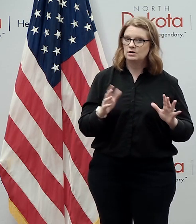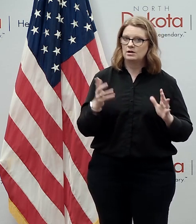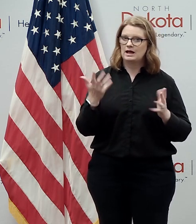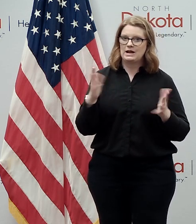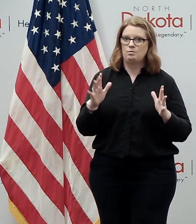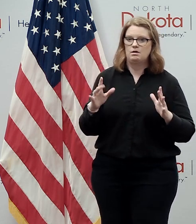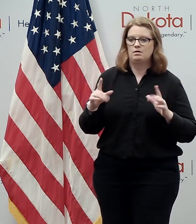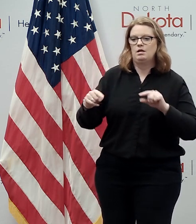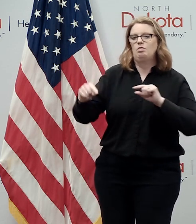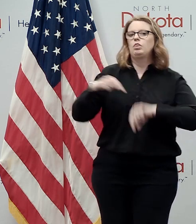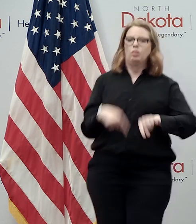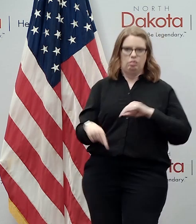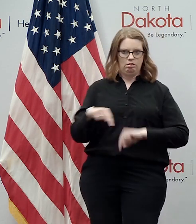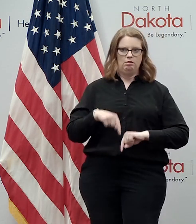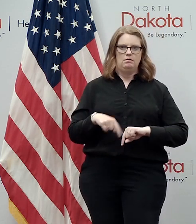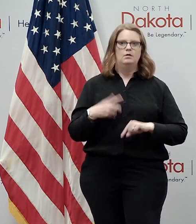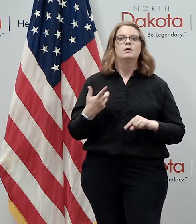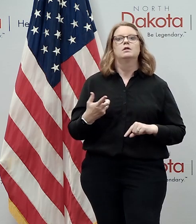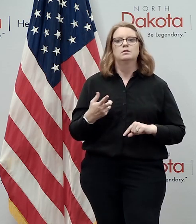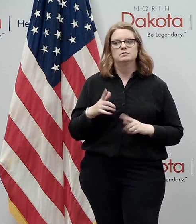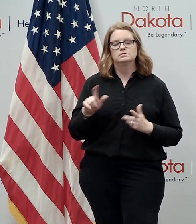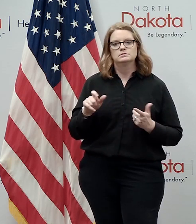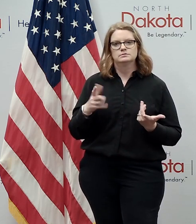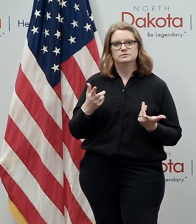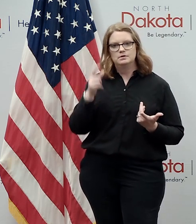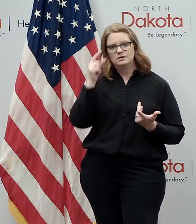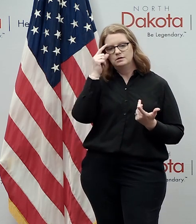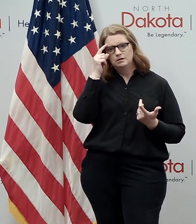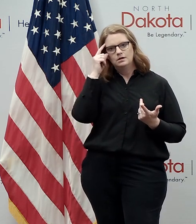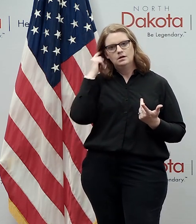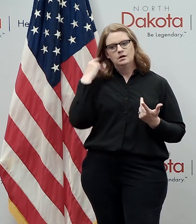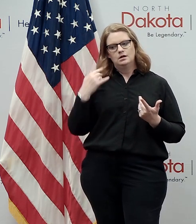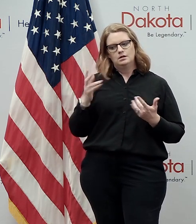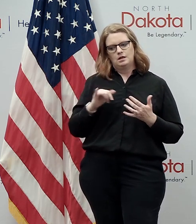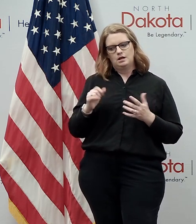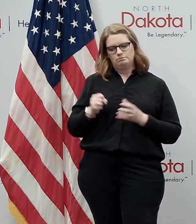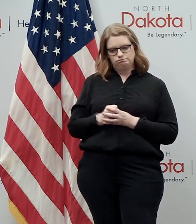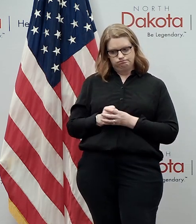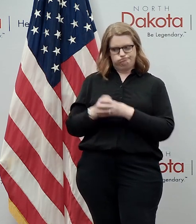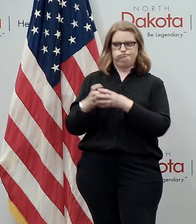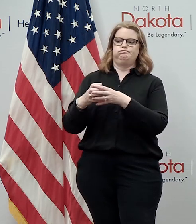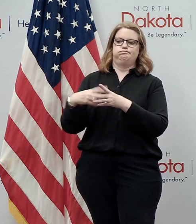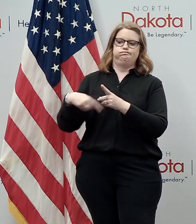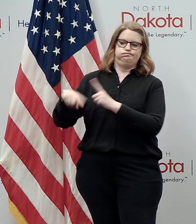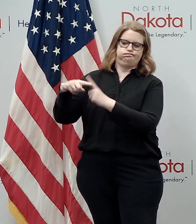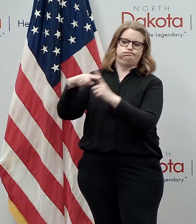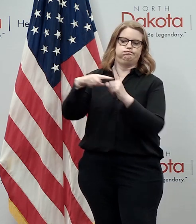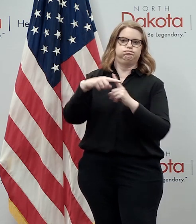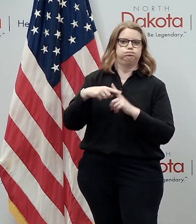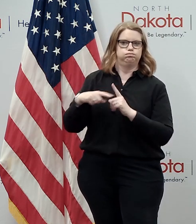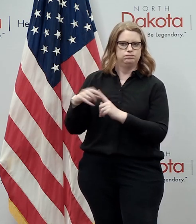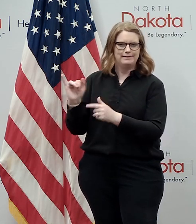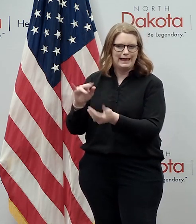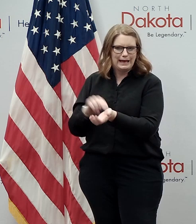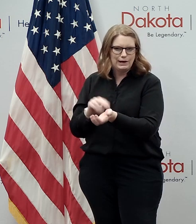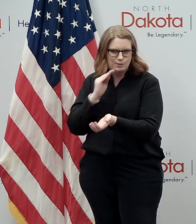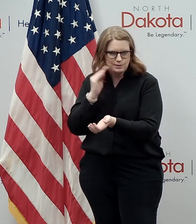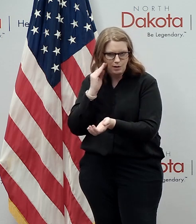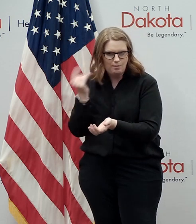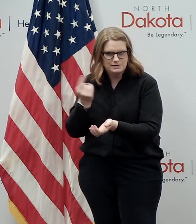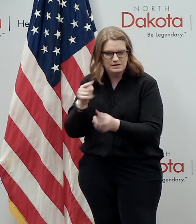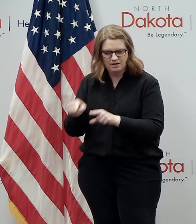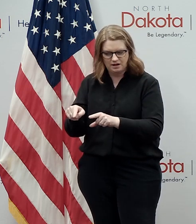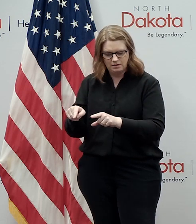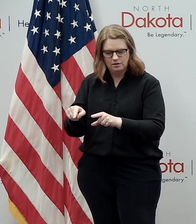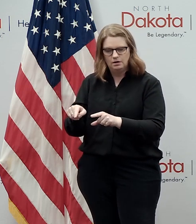back at at the starting line where we would end up with particularly you know a like a large breakout in a long-term care facility which we know when when you know